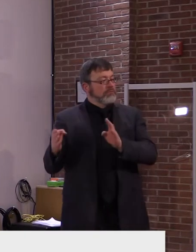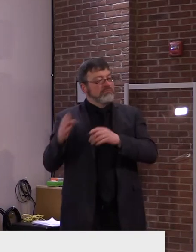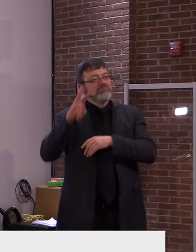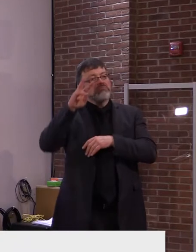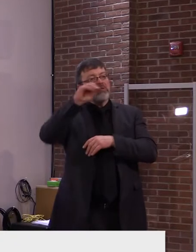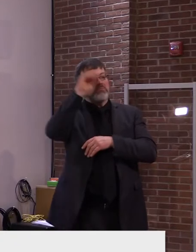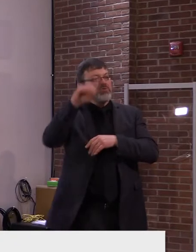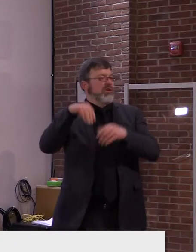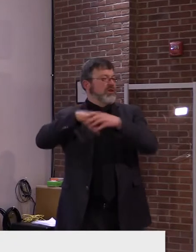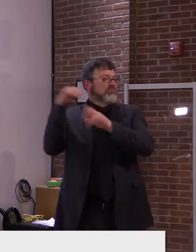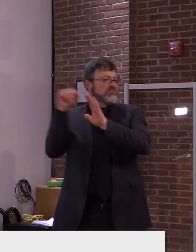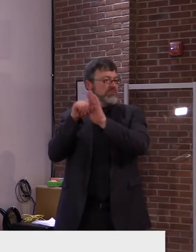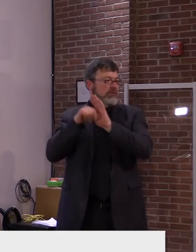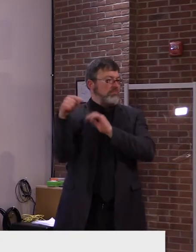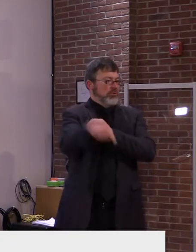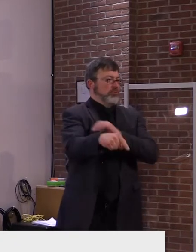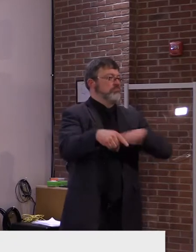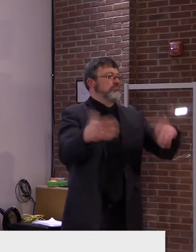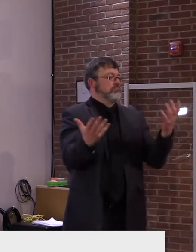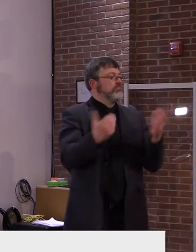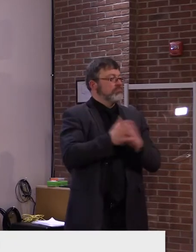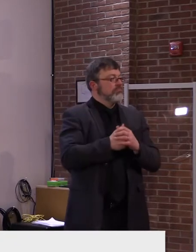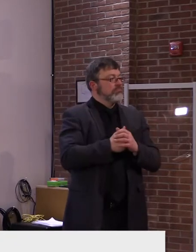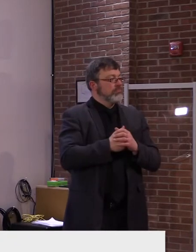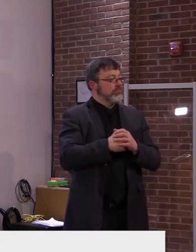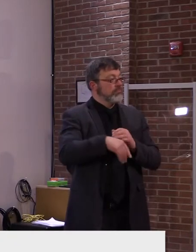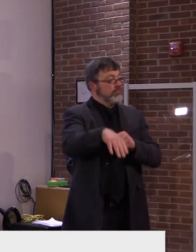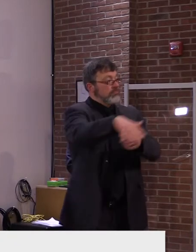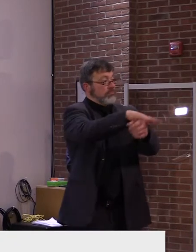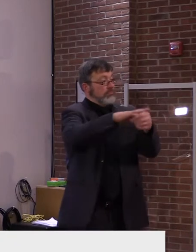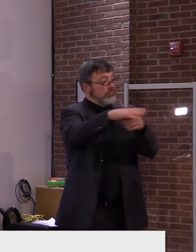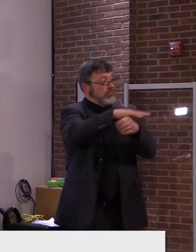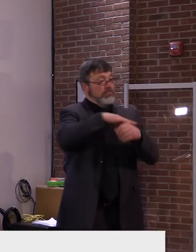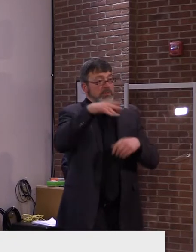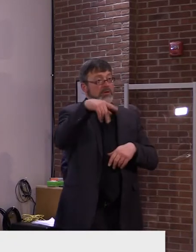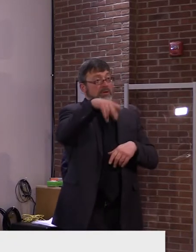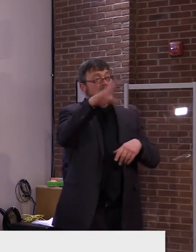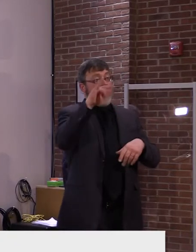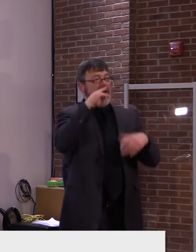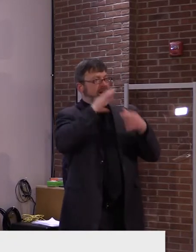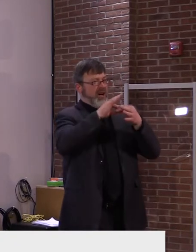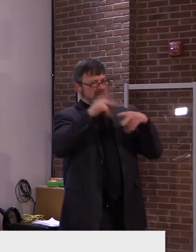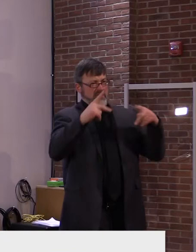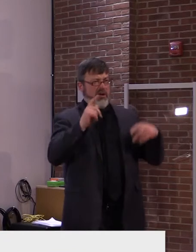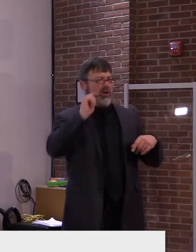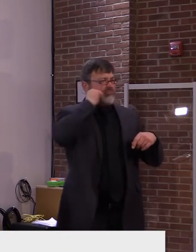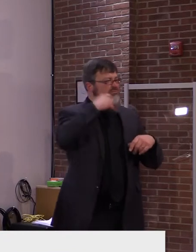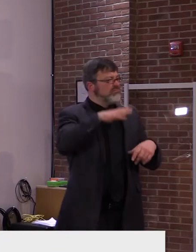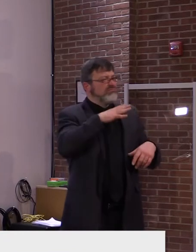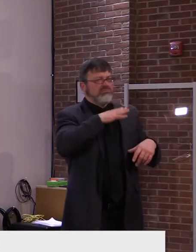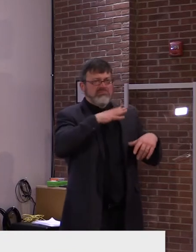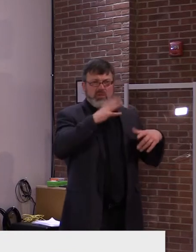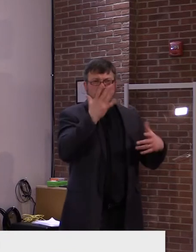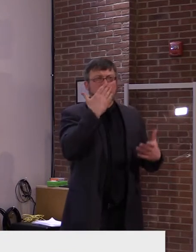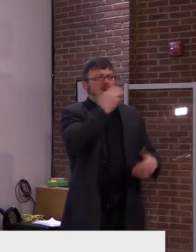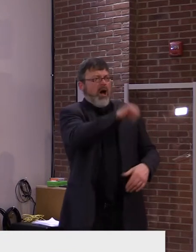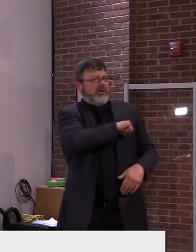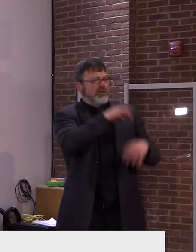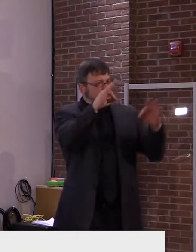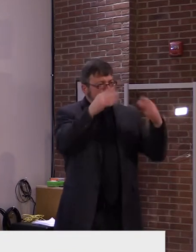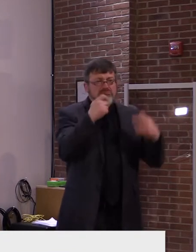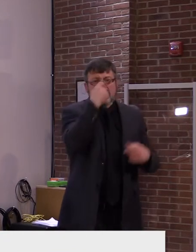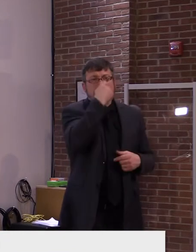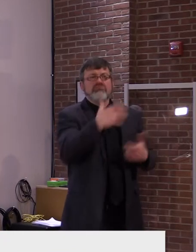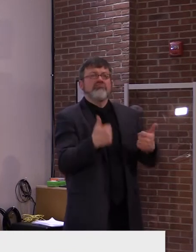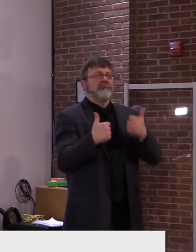this effort, and officials there said the overall response was very positive. We heard that several guests, after getting tested,